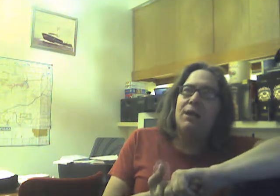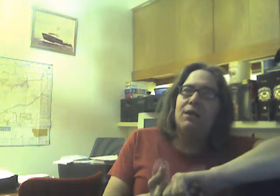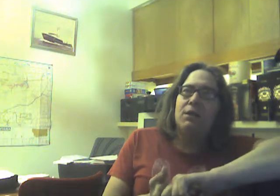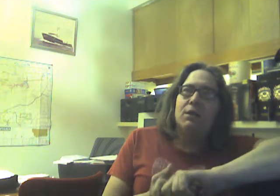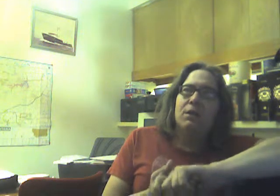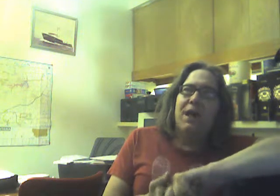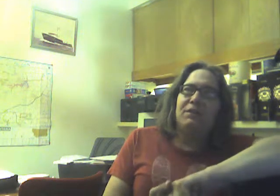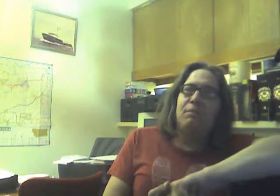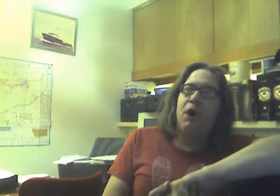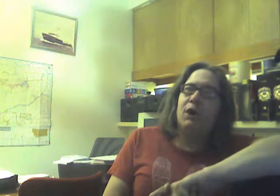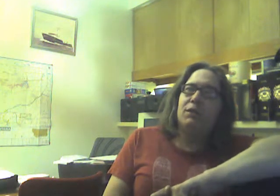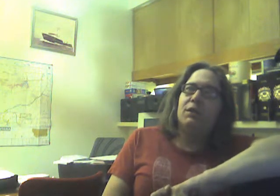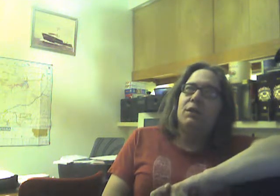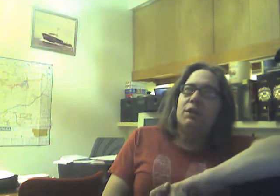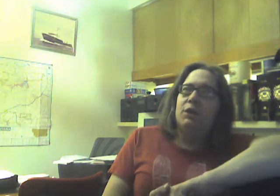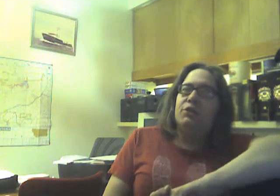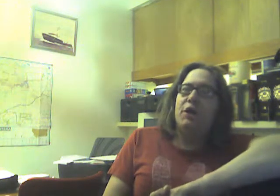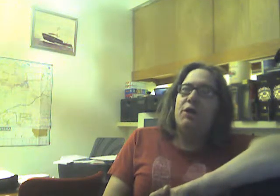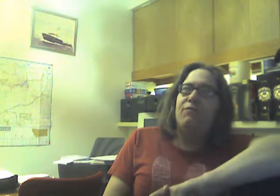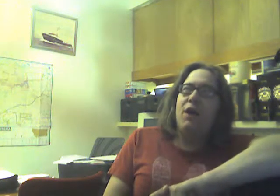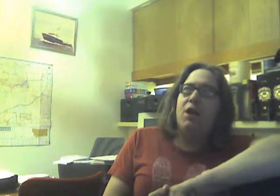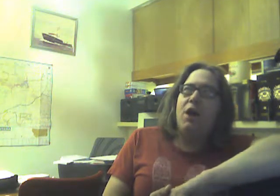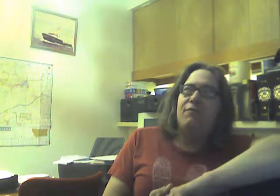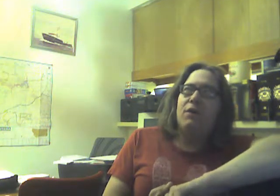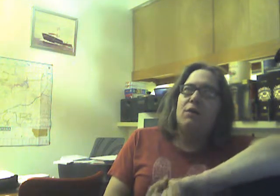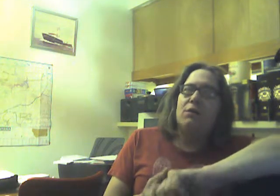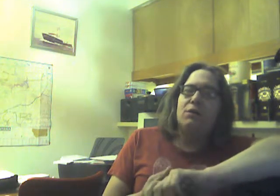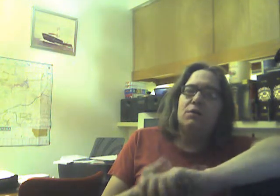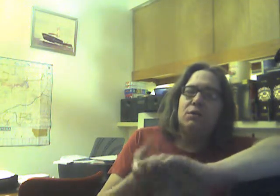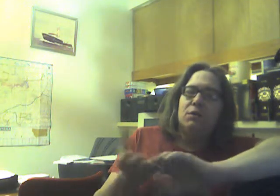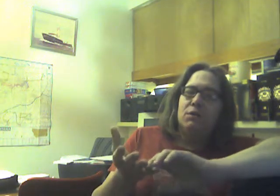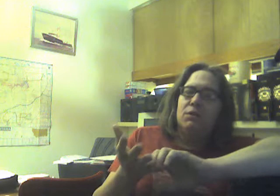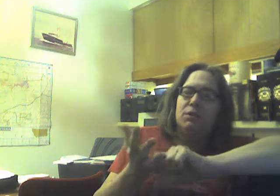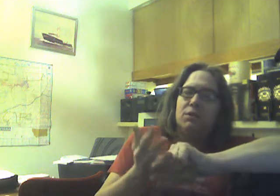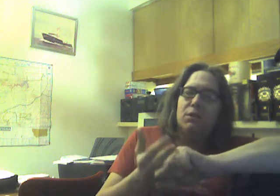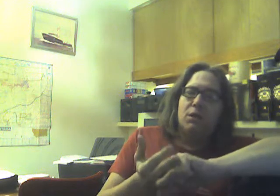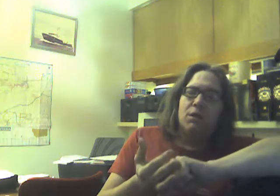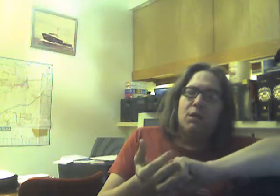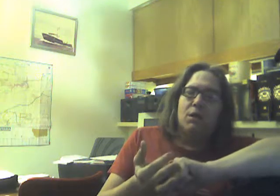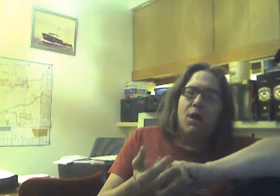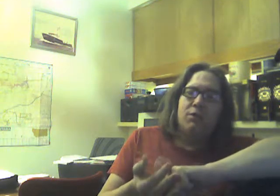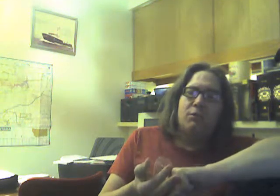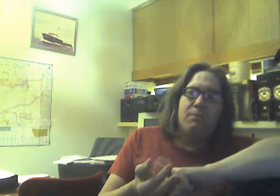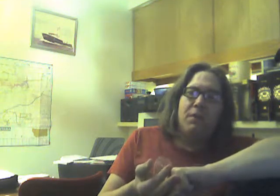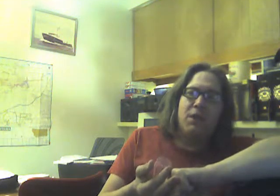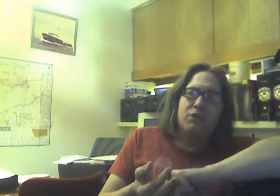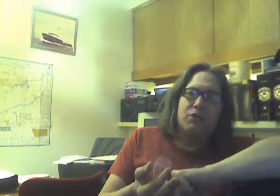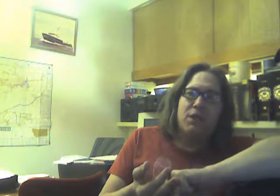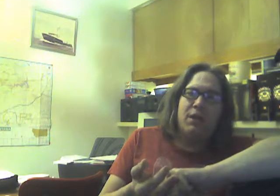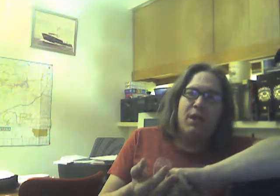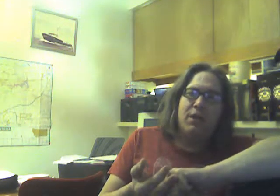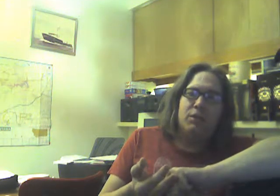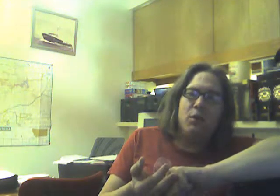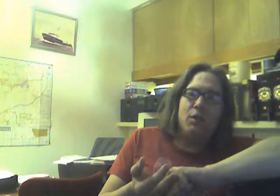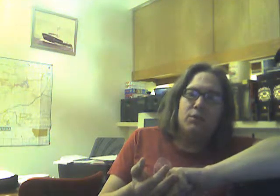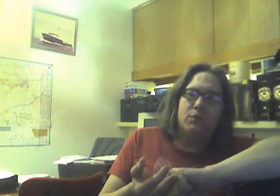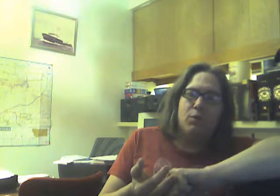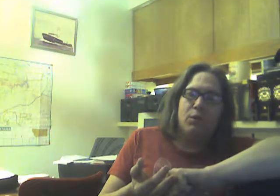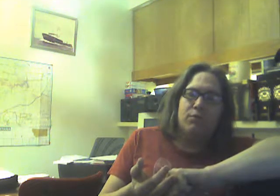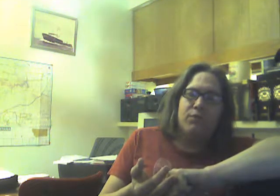at the park, a cherry fell off onto the bench and I didn't know it. So when I was